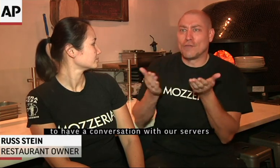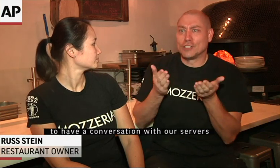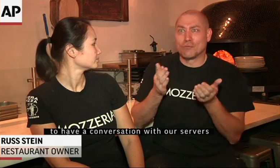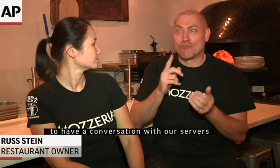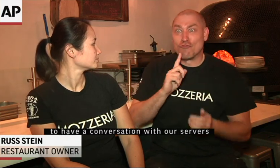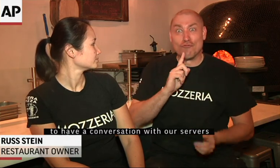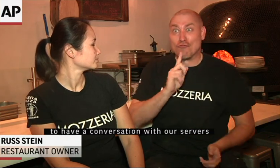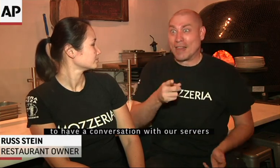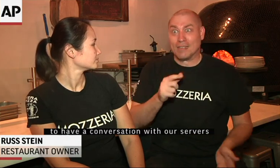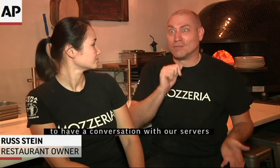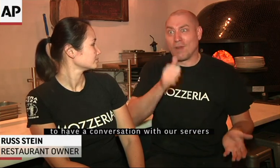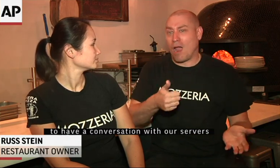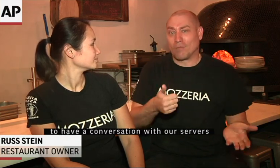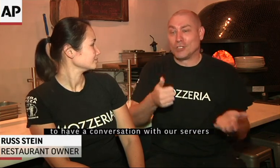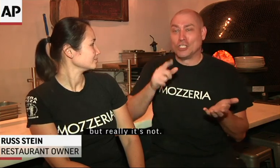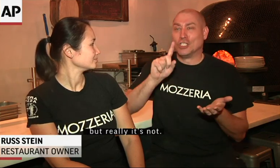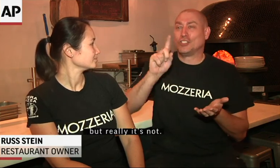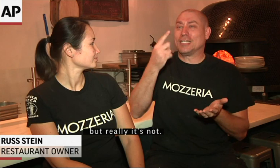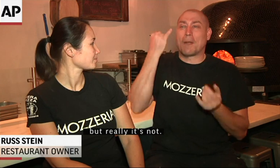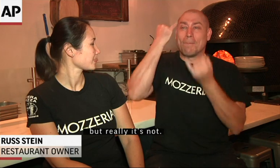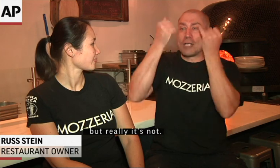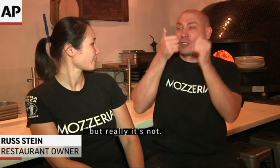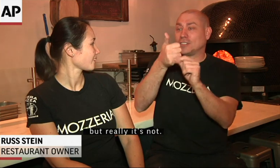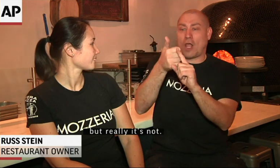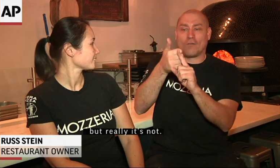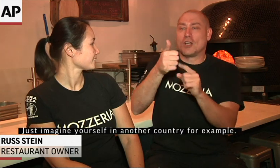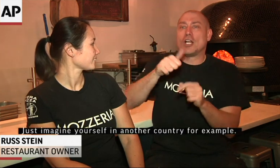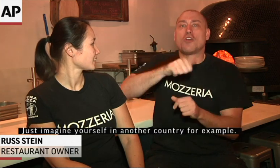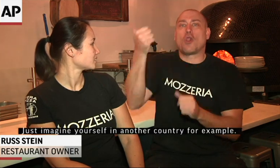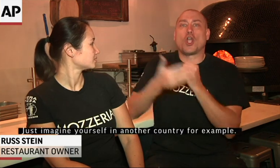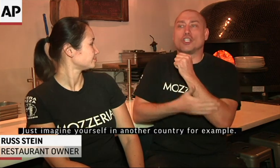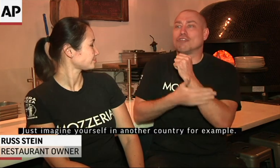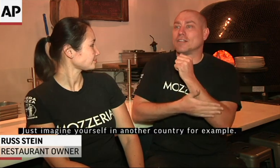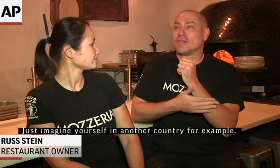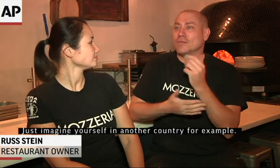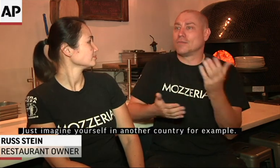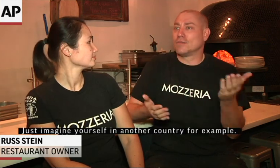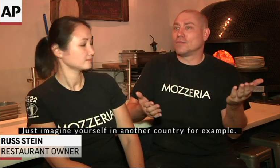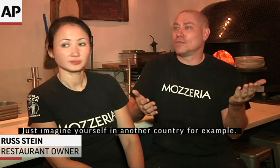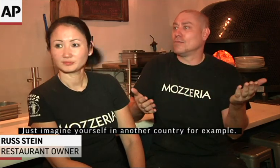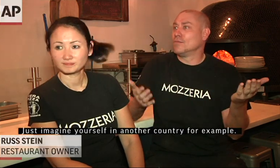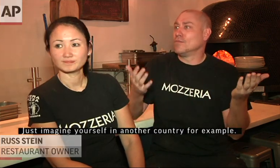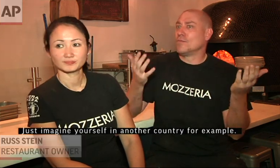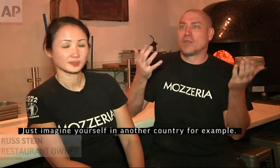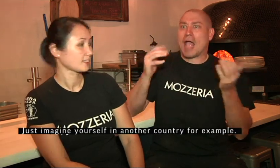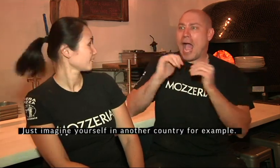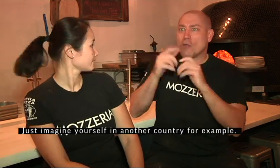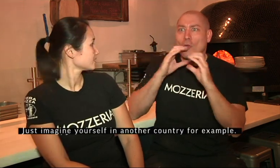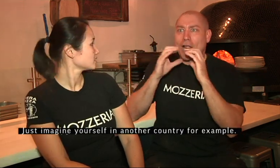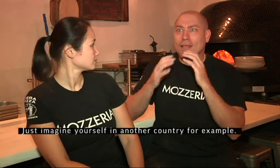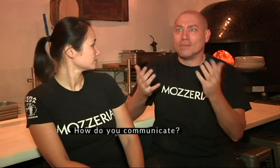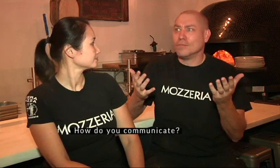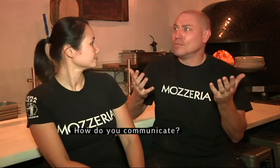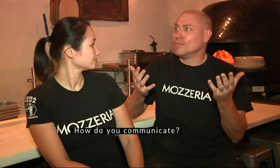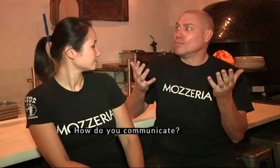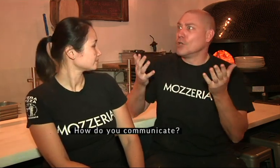with our servers, but really it's not. Just imagine yourself in another country for example. How do you communicate?